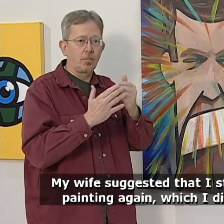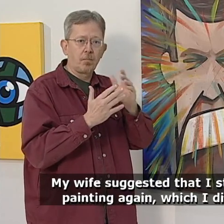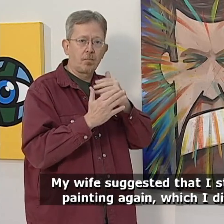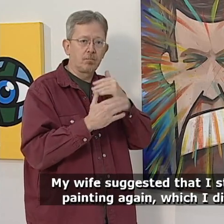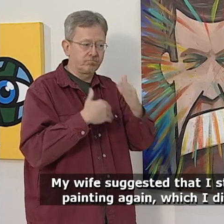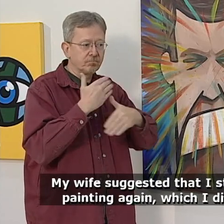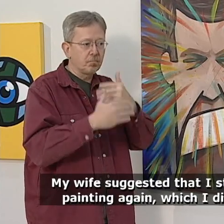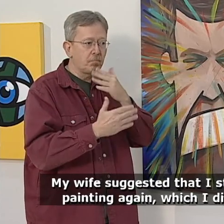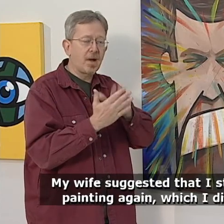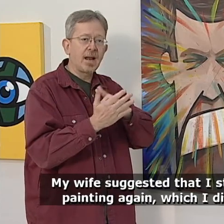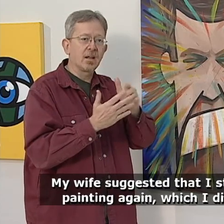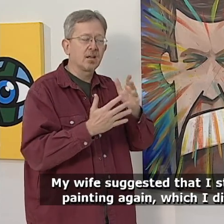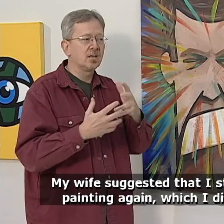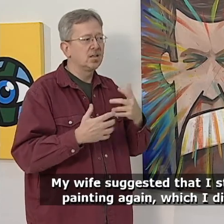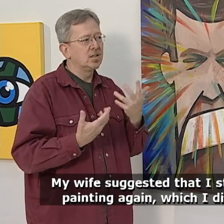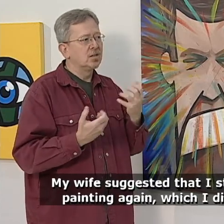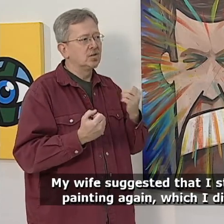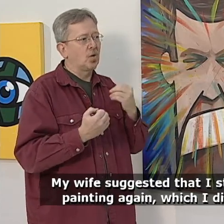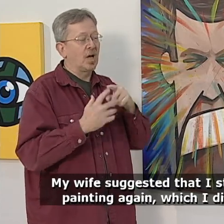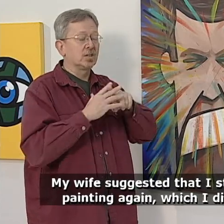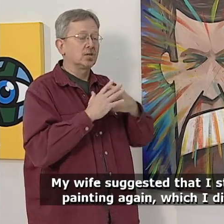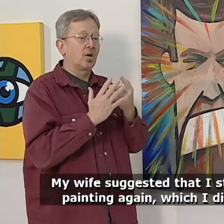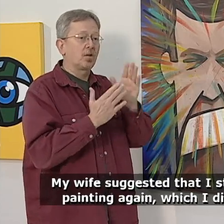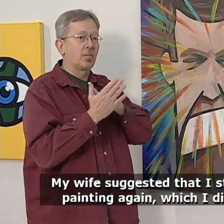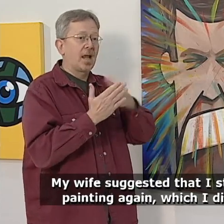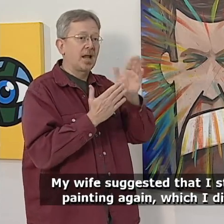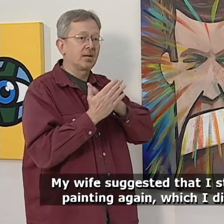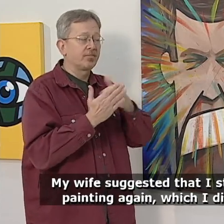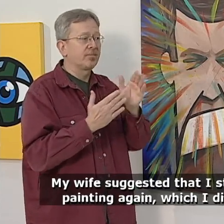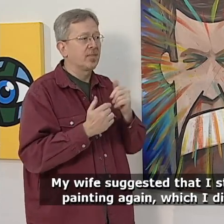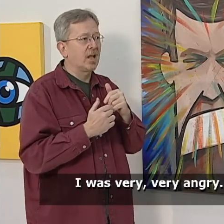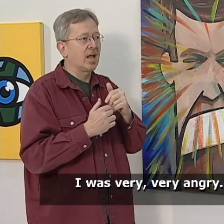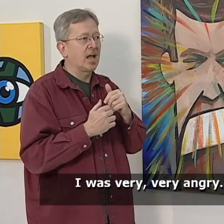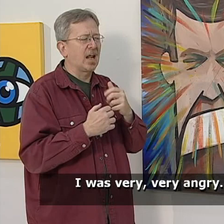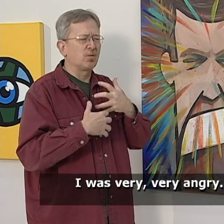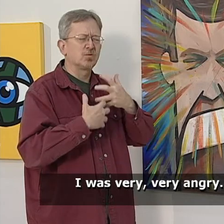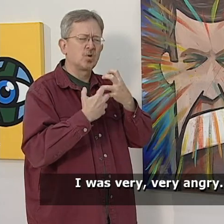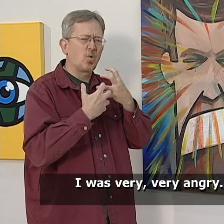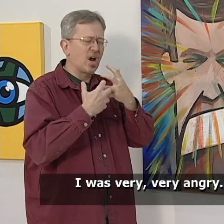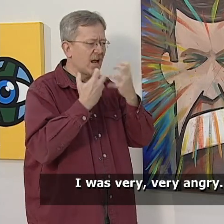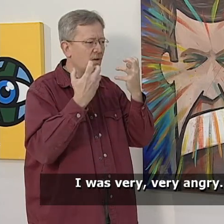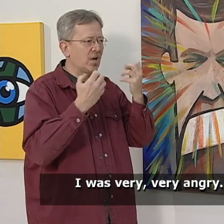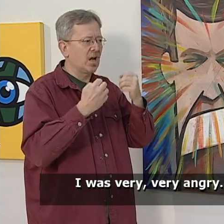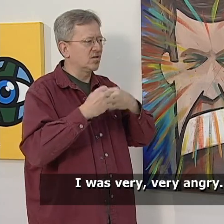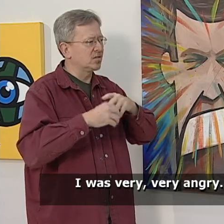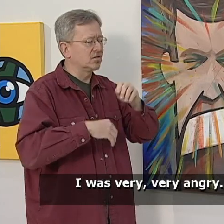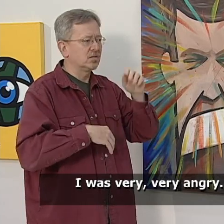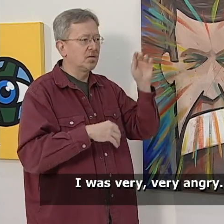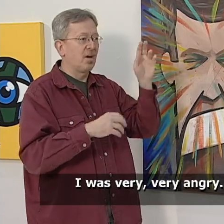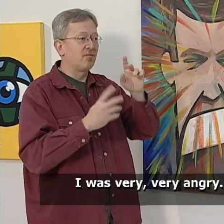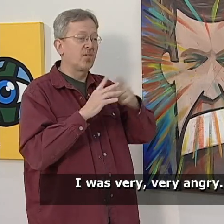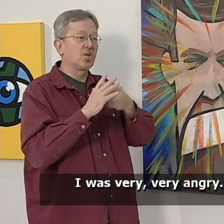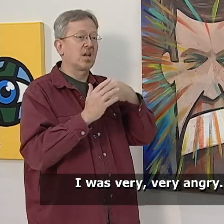suggested that I start painting again which I did. I was very very angry.